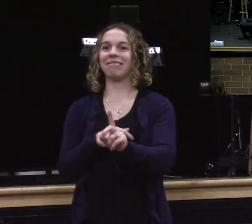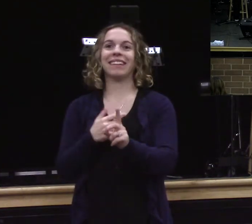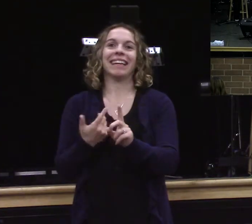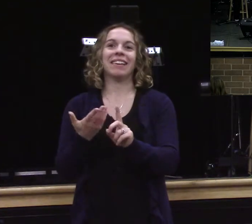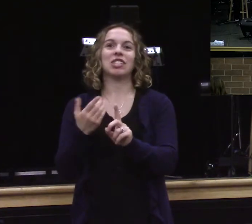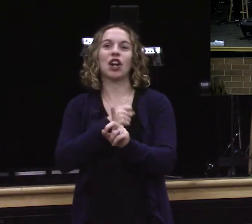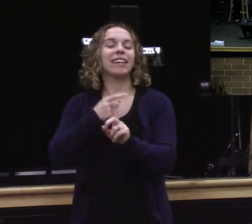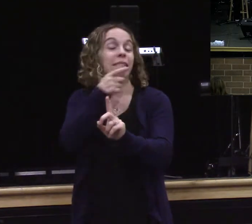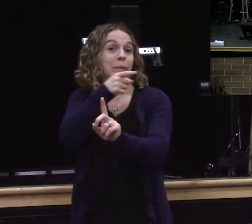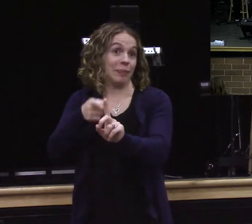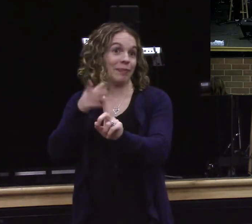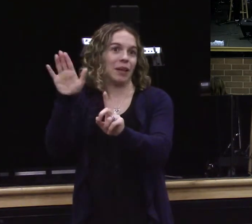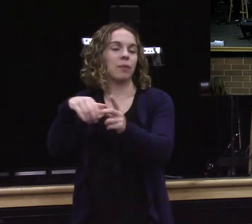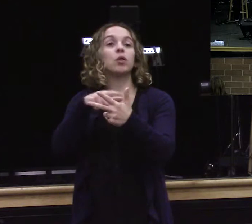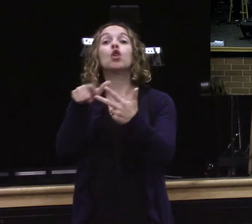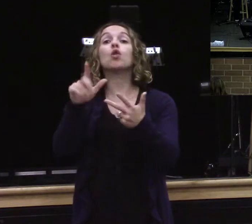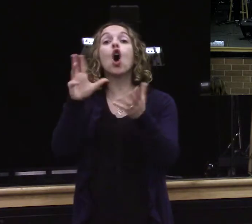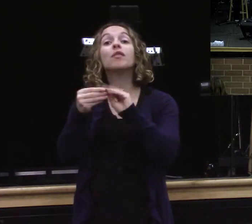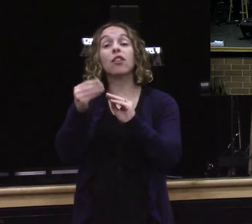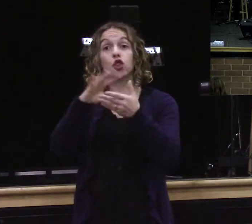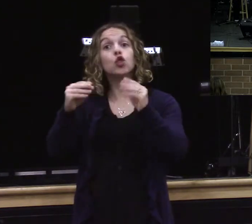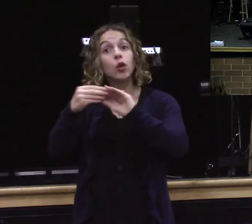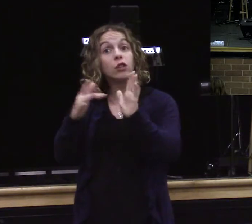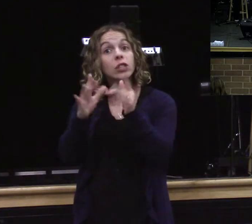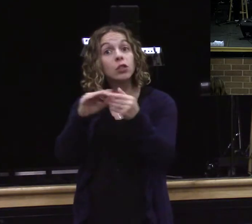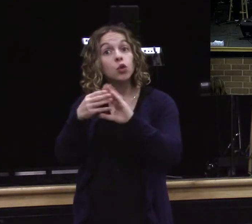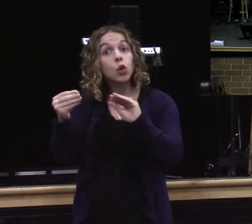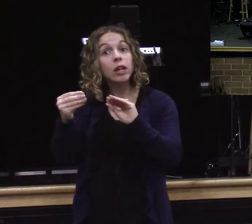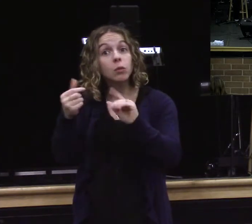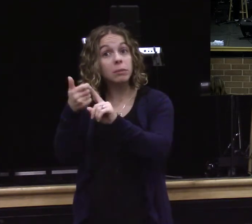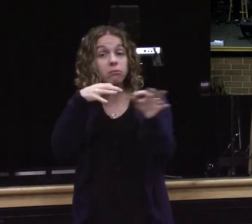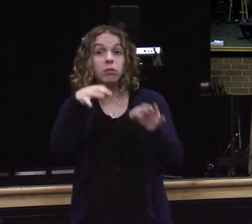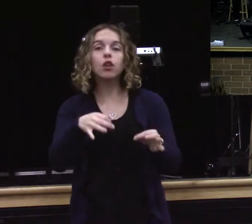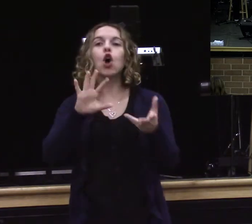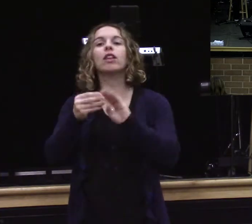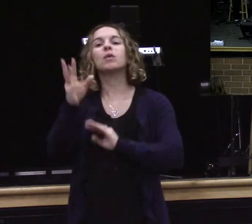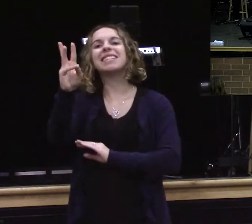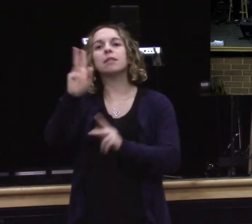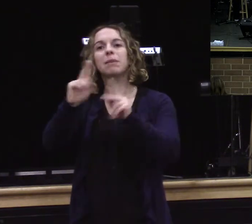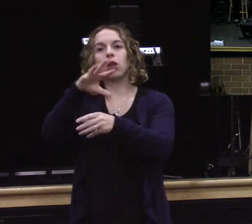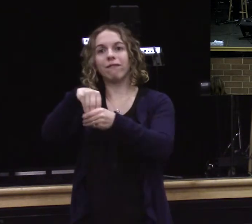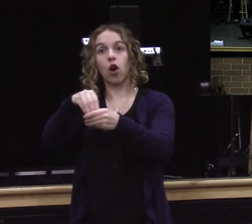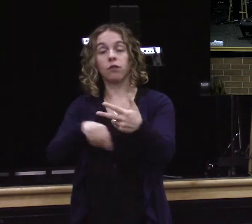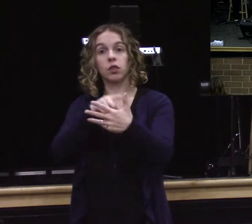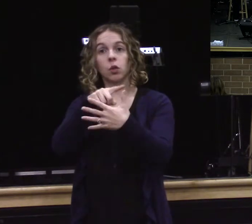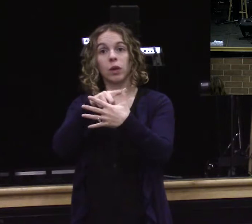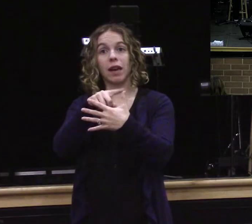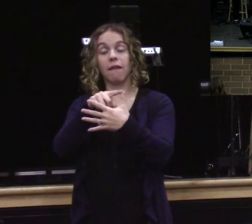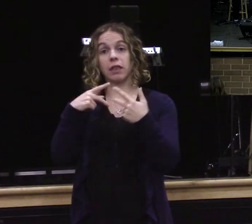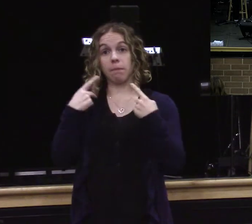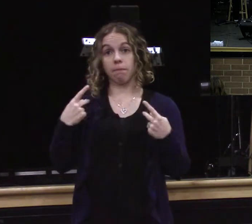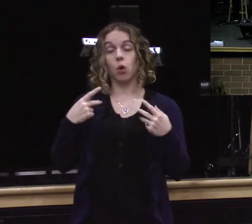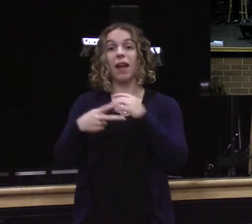story the robbers the traveler the priest the Levite the Samaritan and the innkeeper but Jesus says you know you know the